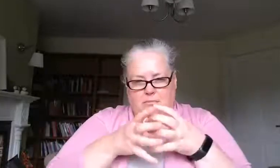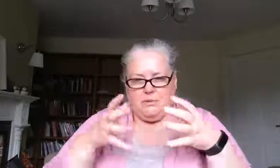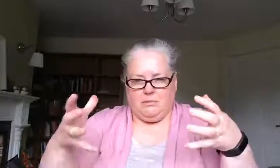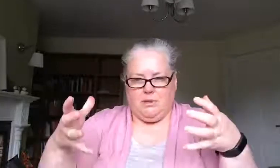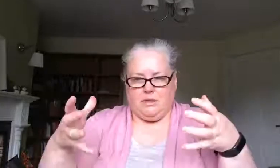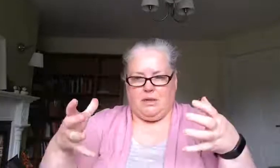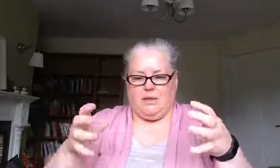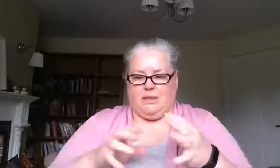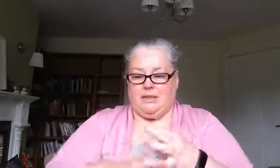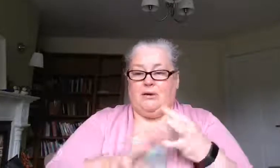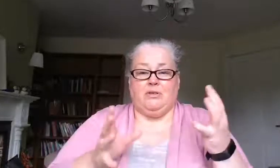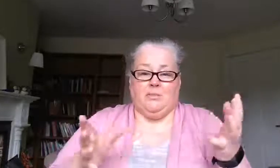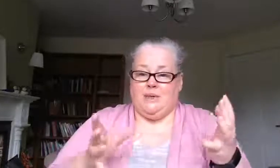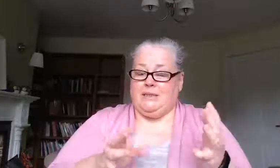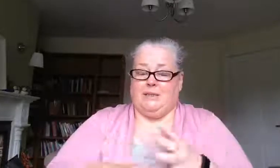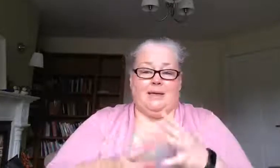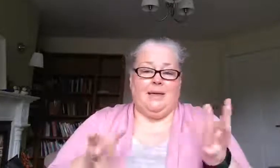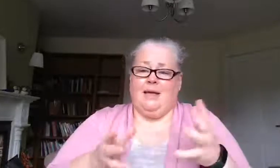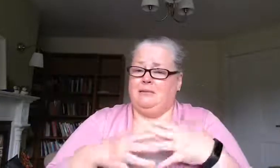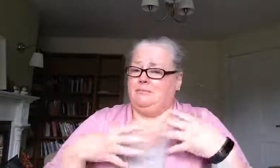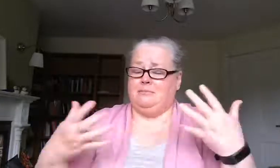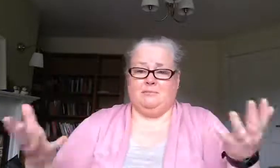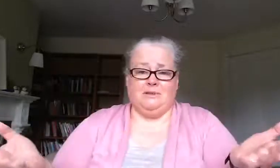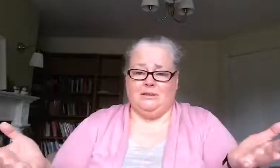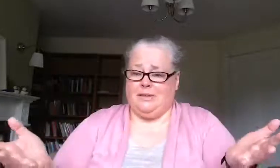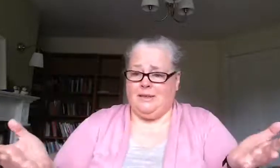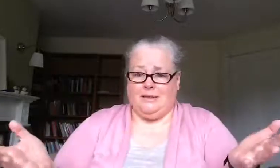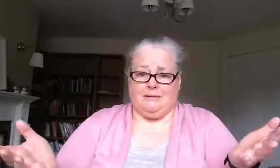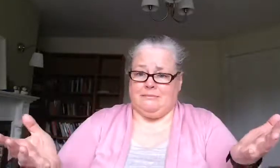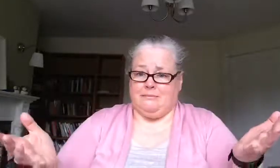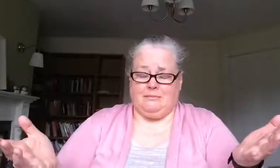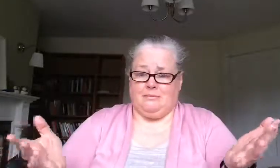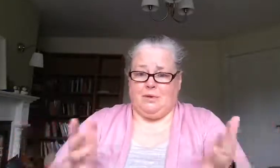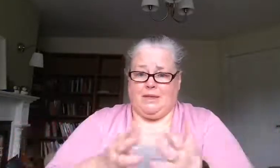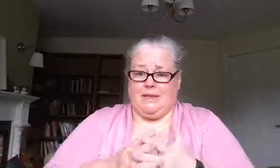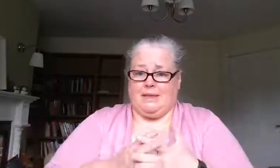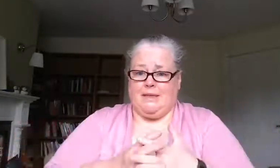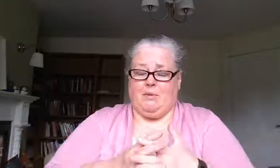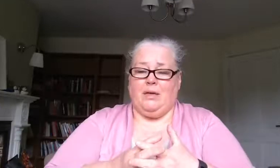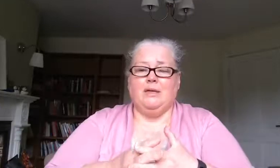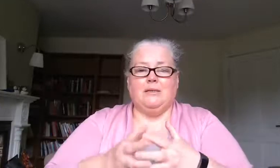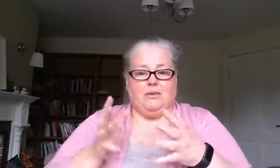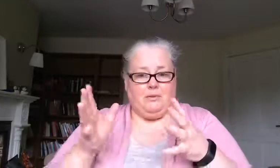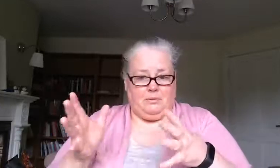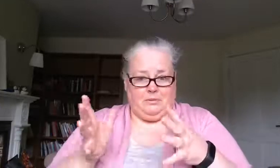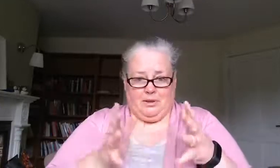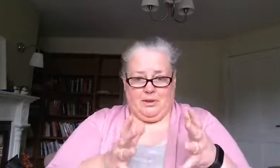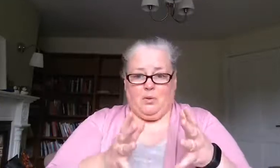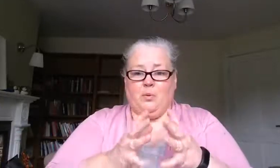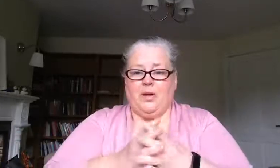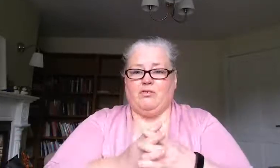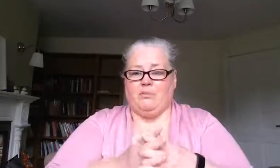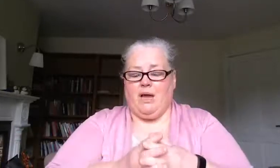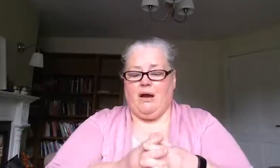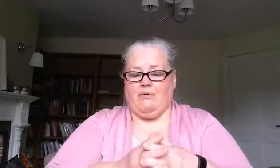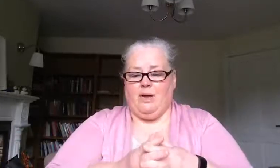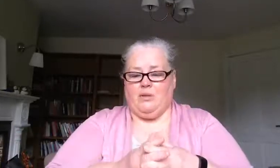there's a lot of things irritability again you'll get that with kids anyway so you know we have to be careful how we